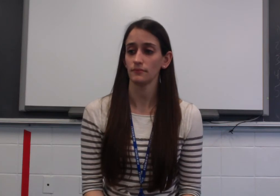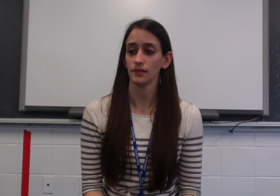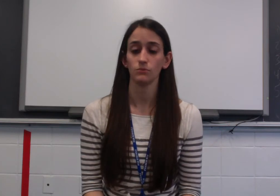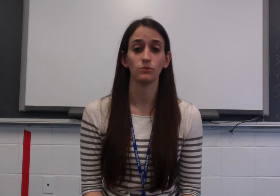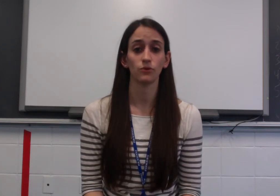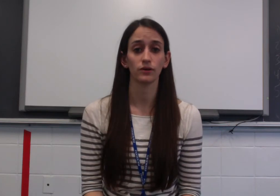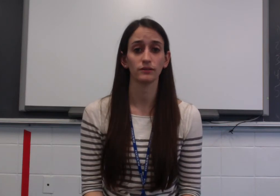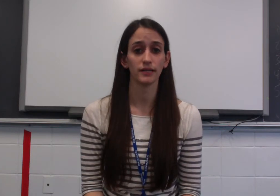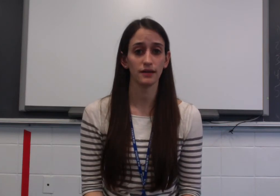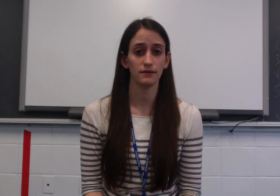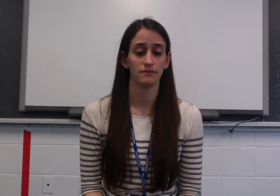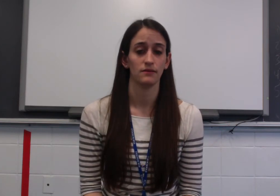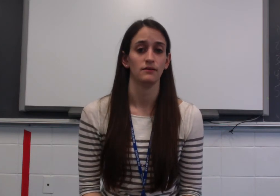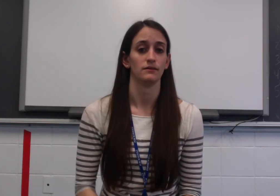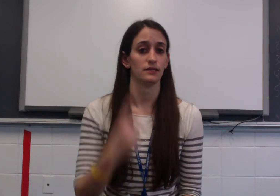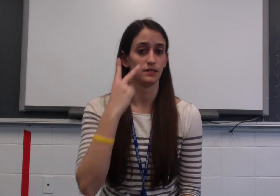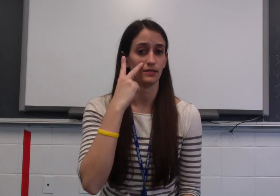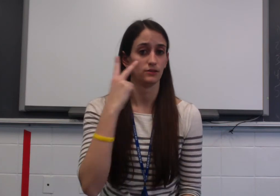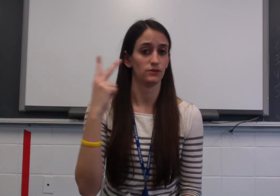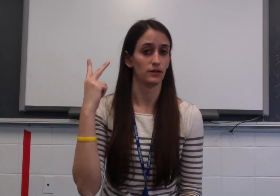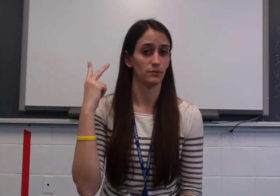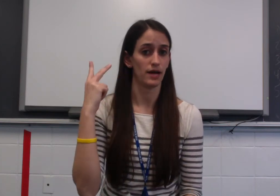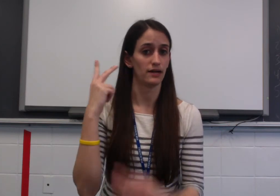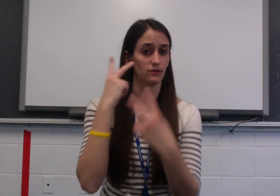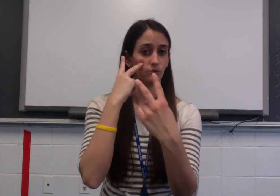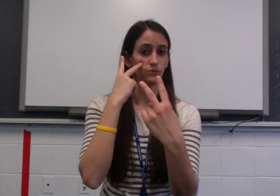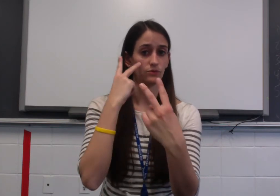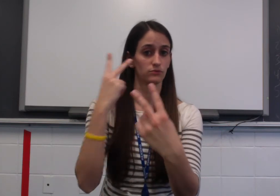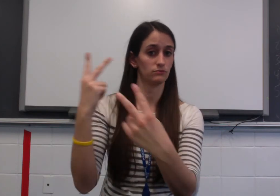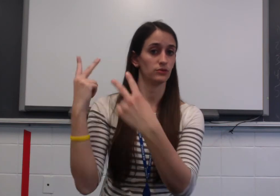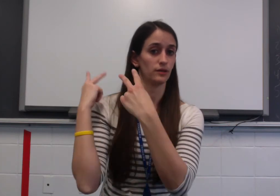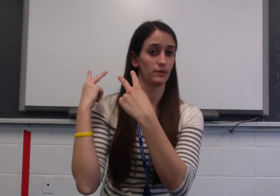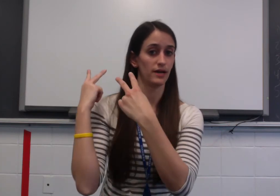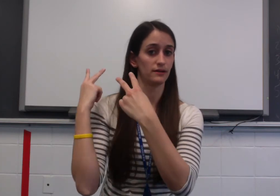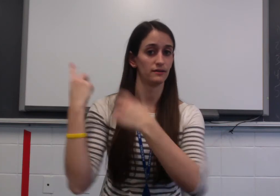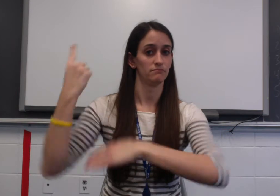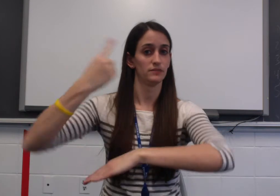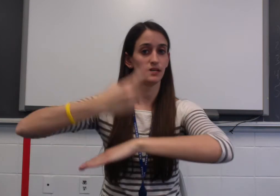Memorial Day is looking back or looking back day.